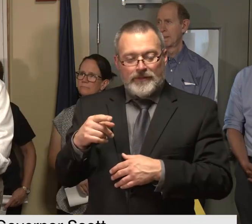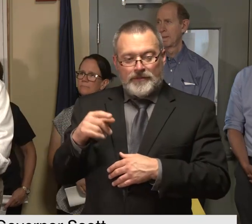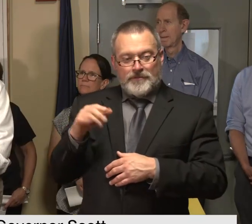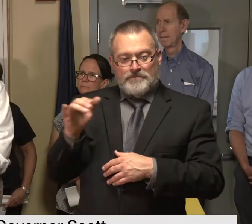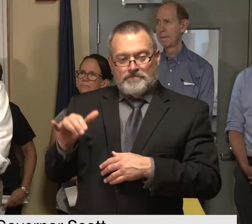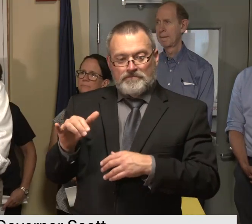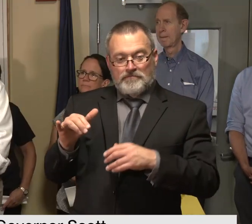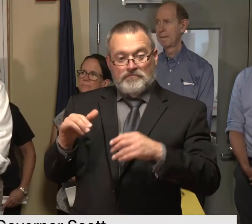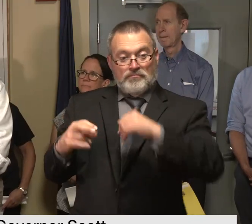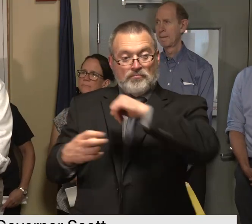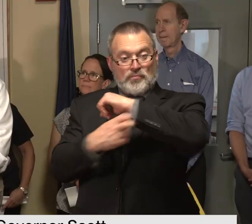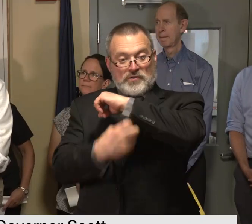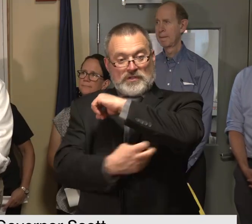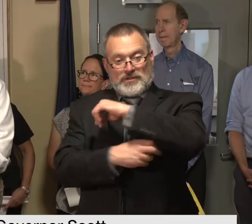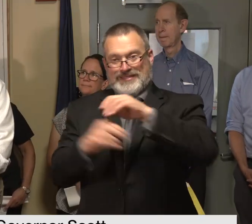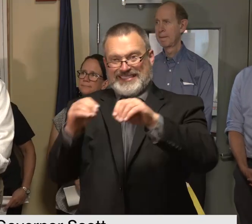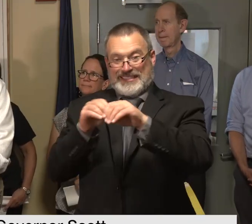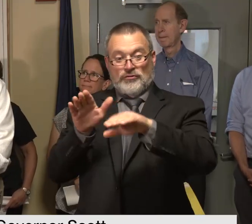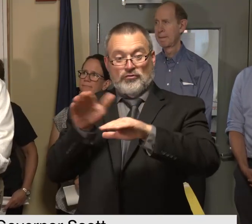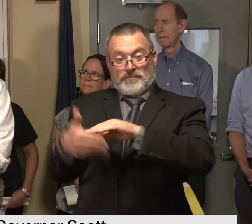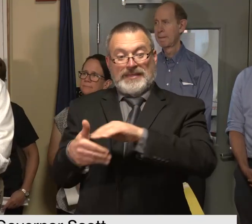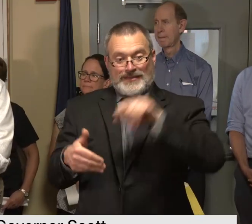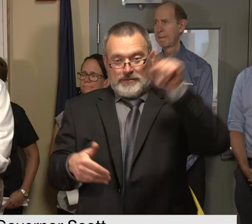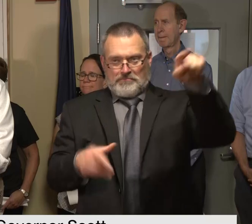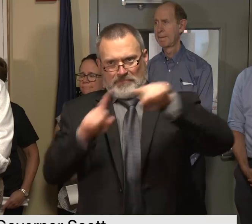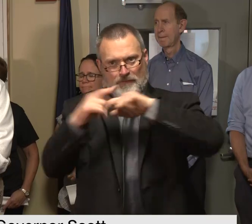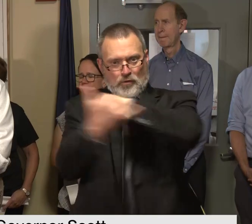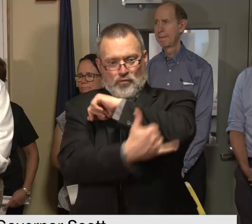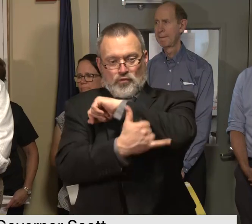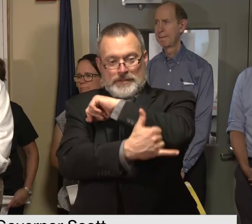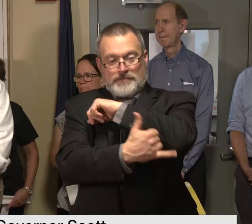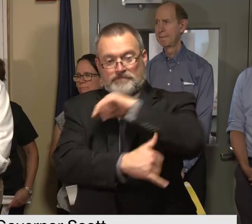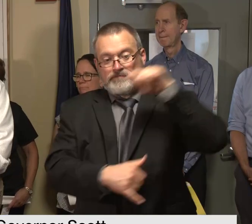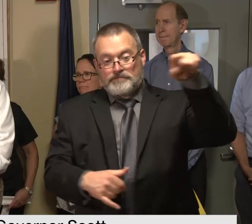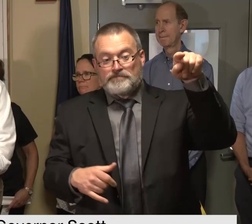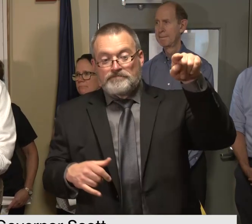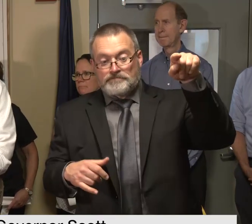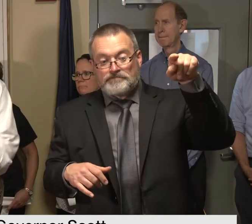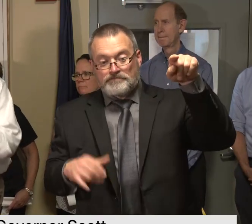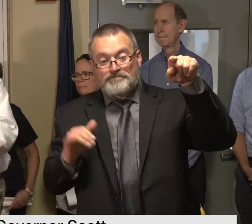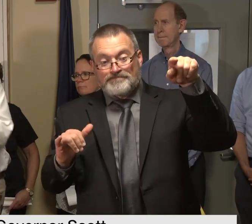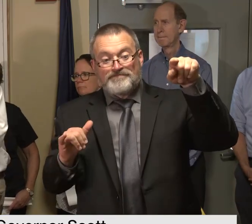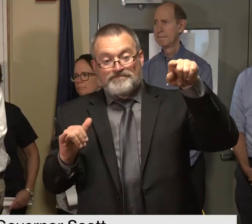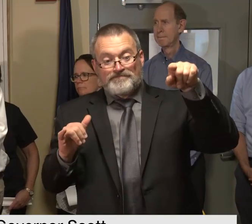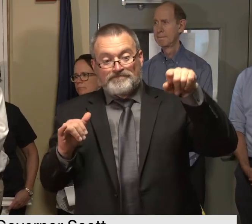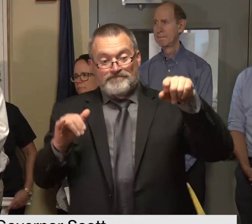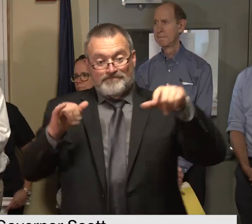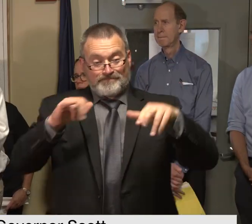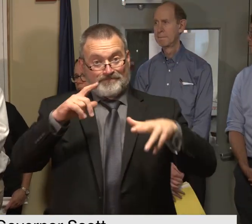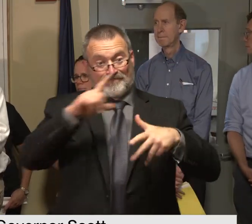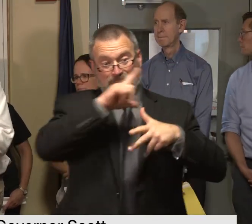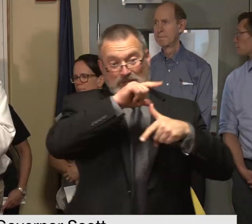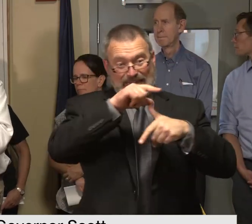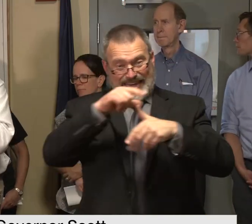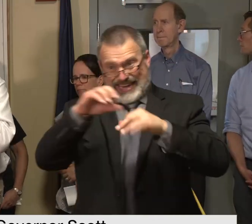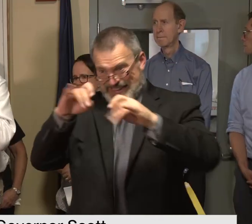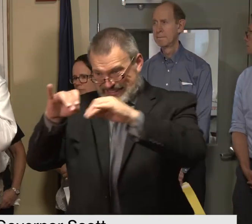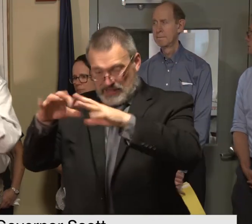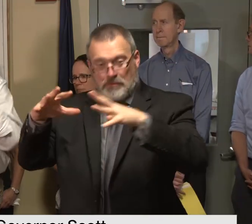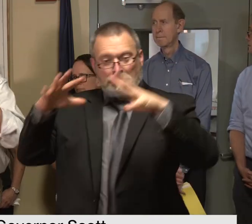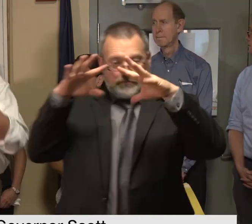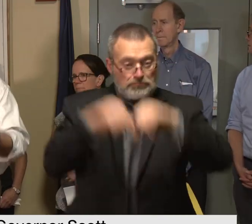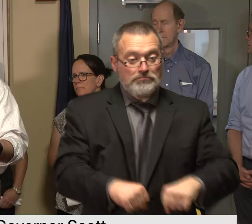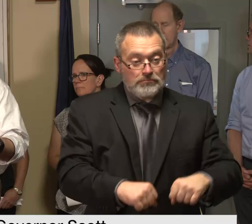jamaica in wardsboro that were built back after irene that were not damn obviously that part of the state didn't get damaged